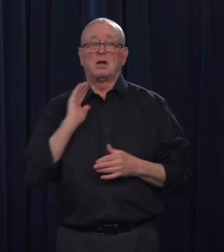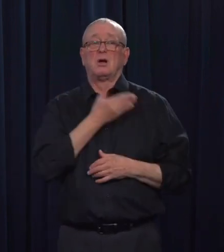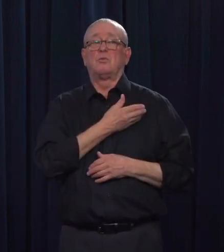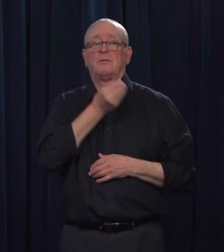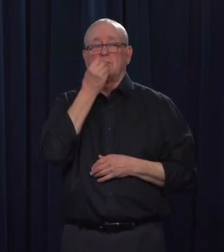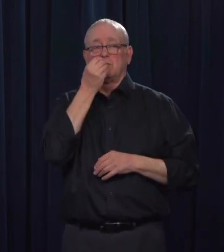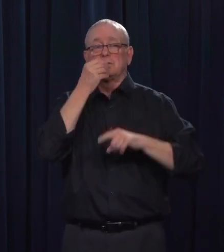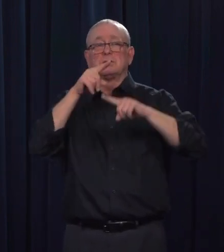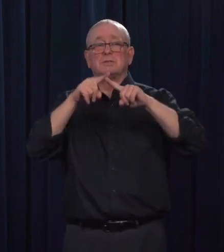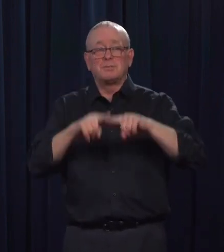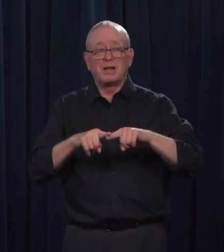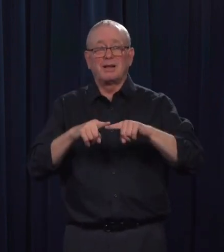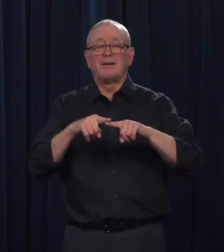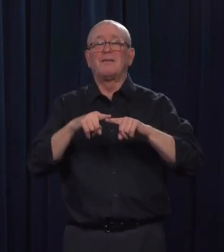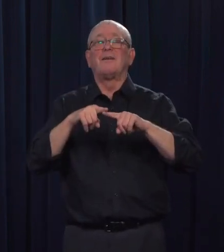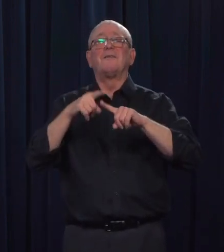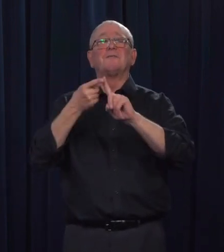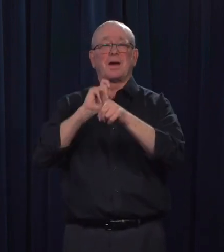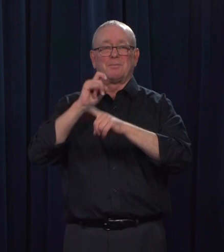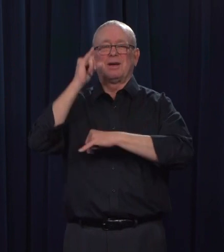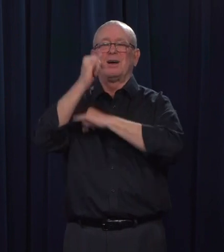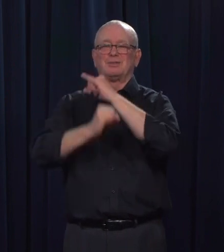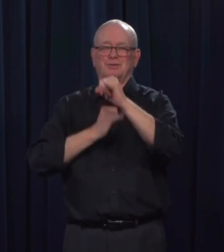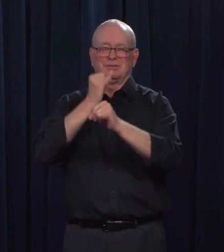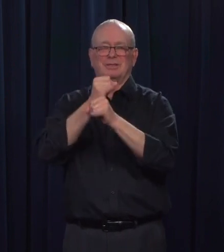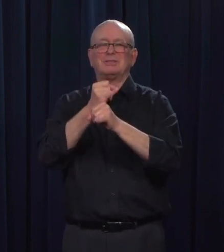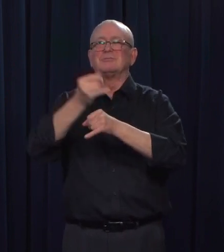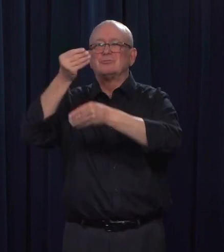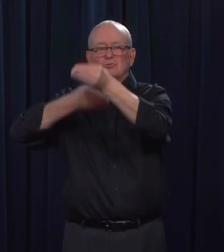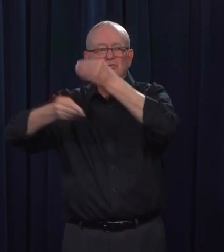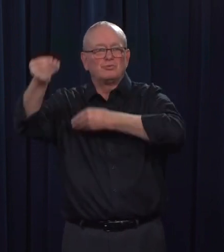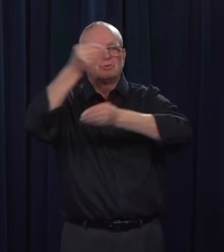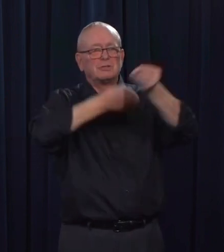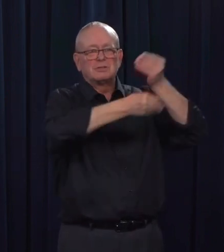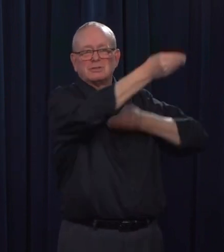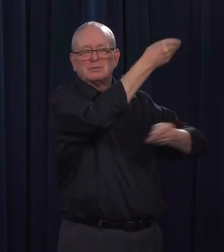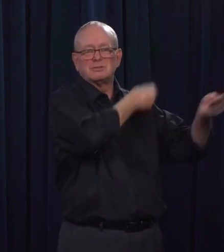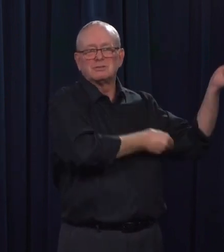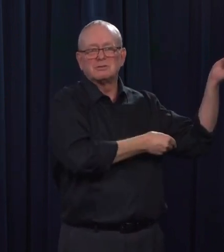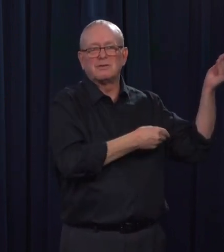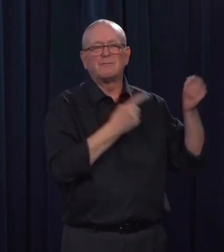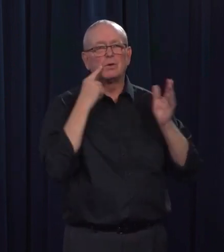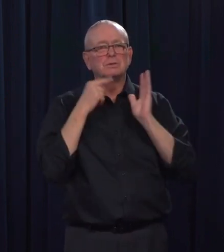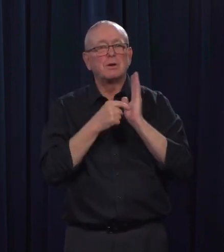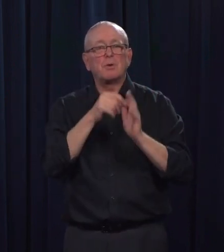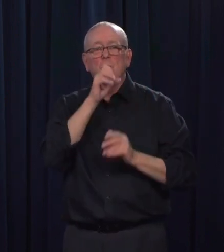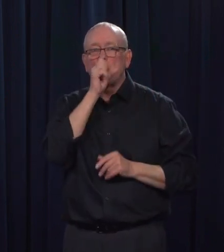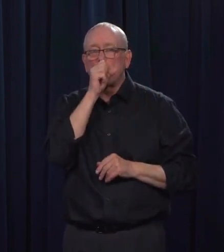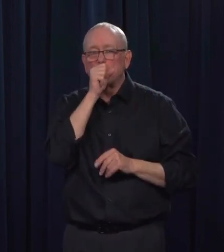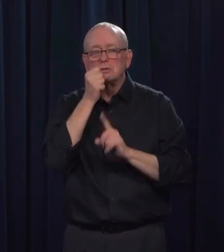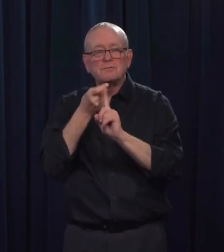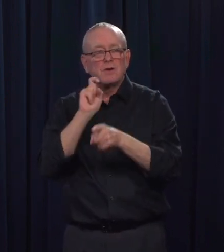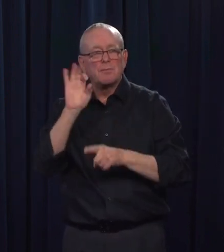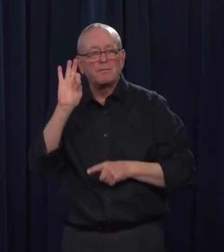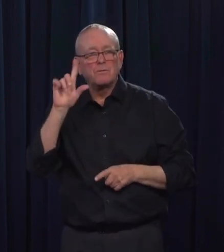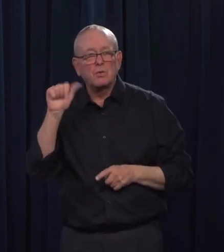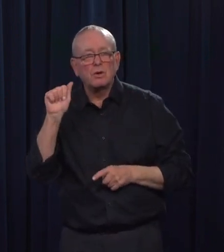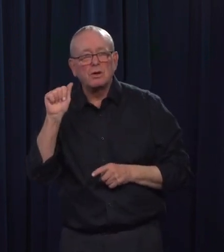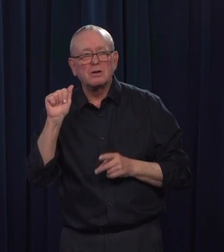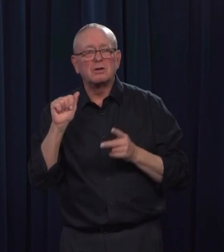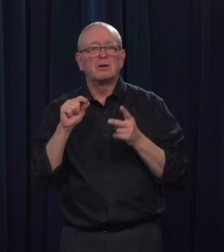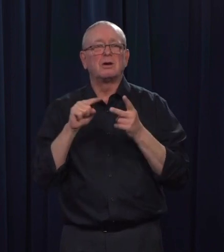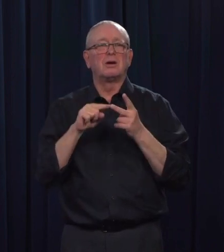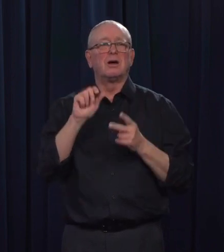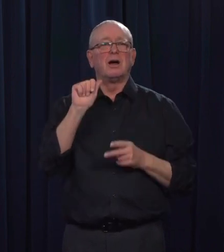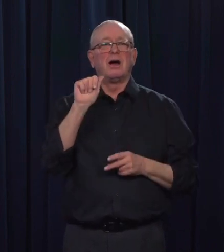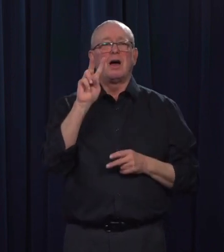from, from Florida or avocados from Mexico. There is, there is a tremendous amount of international trade that goes into our, a regular current food